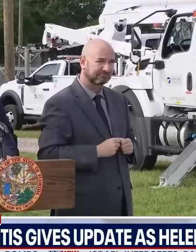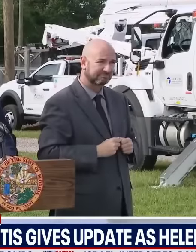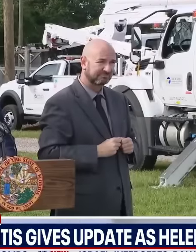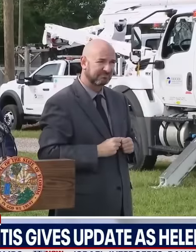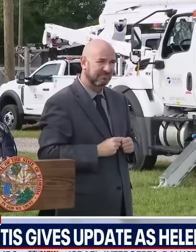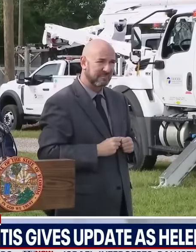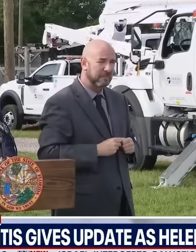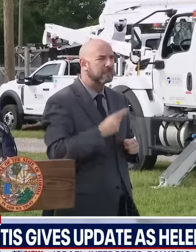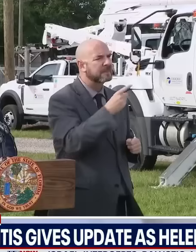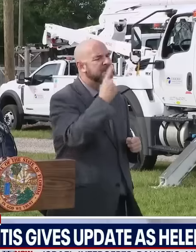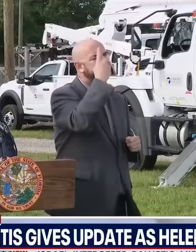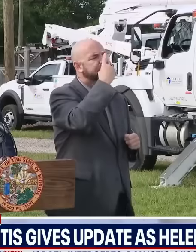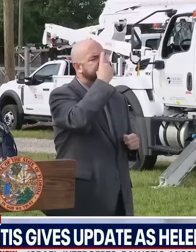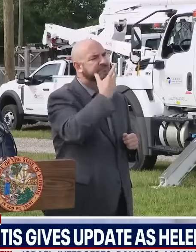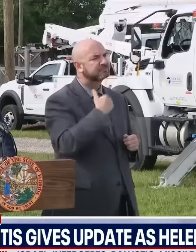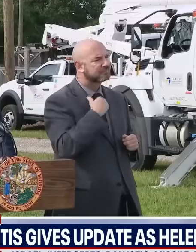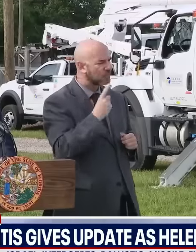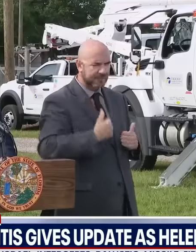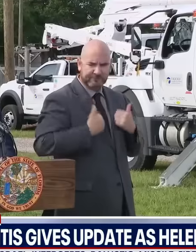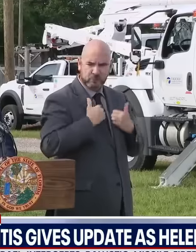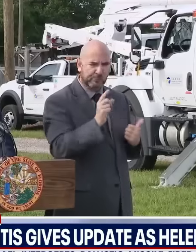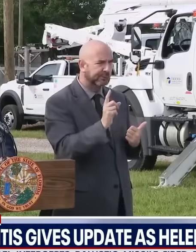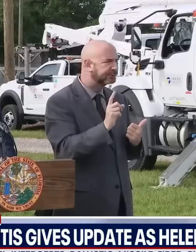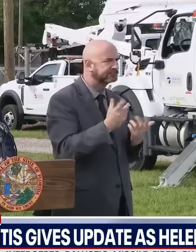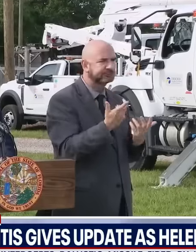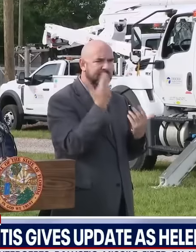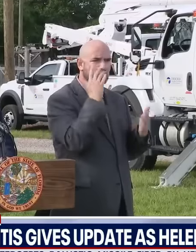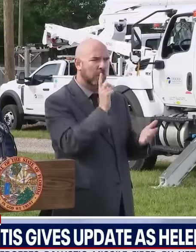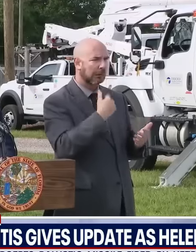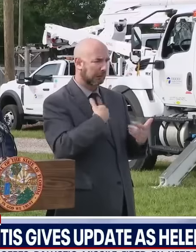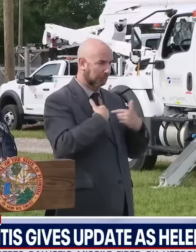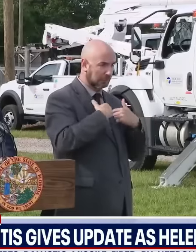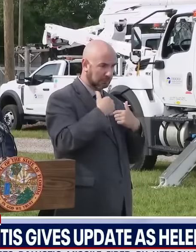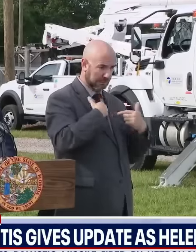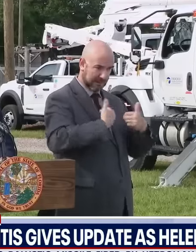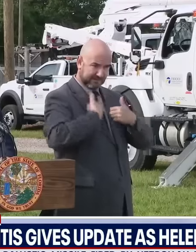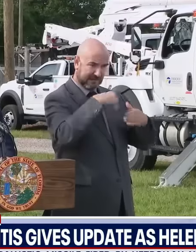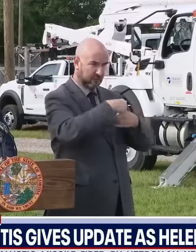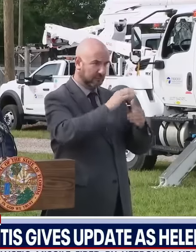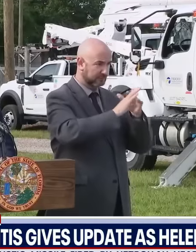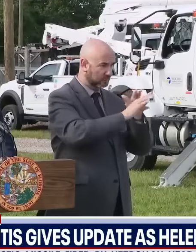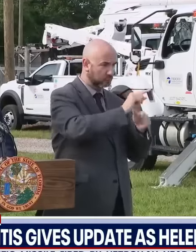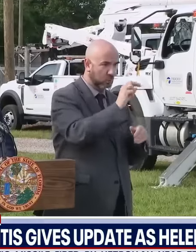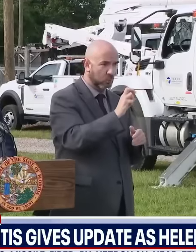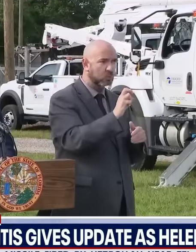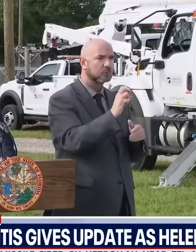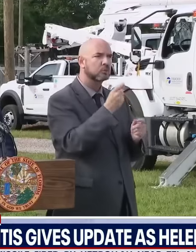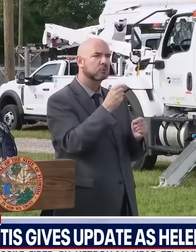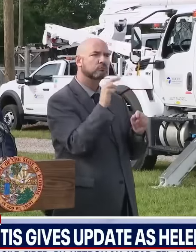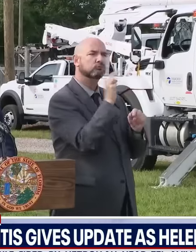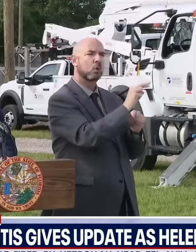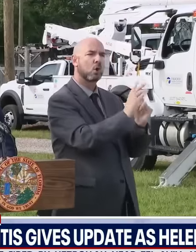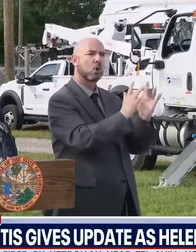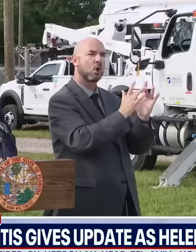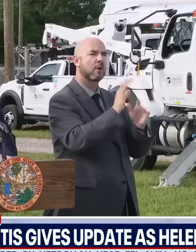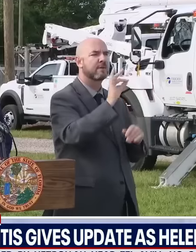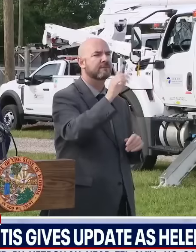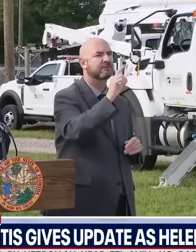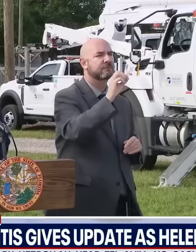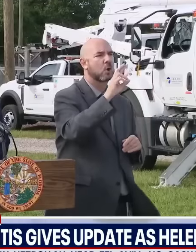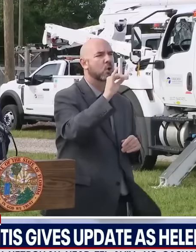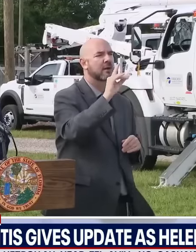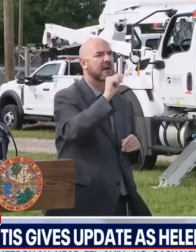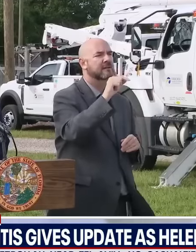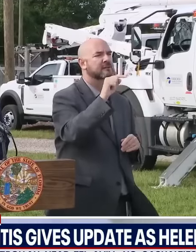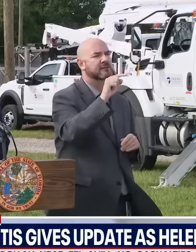currently under an evacuation order, you can go to floridadisaster.org backslash evacuation orders, and